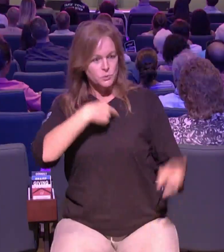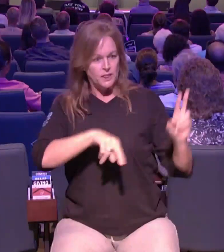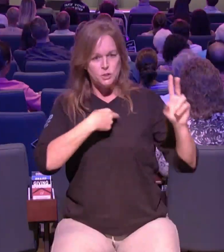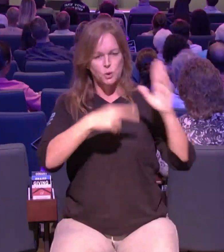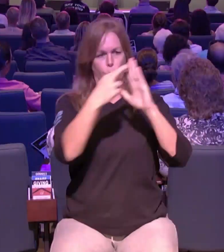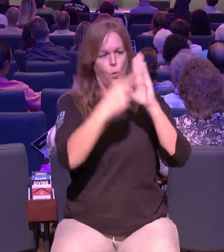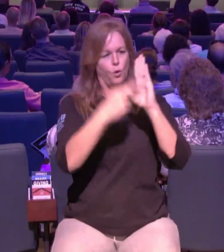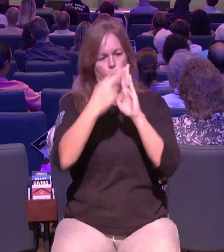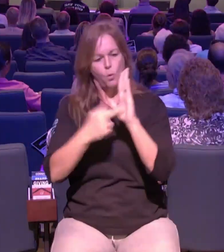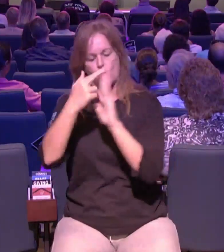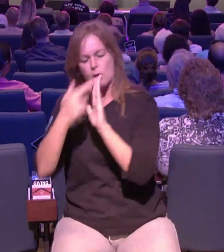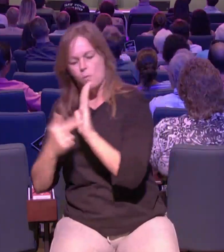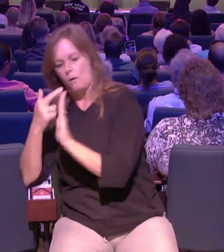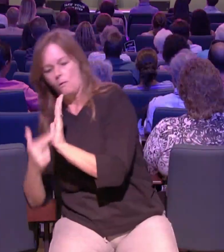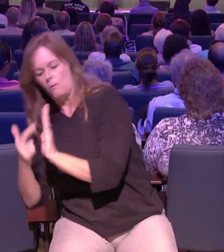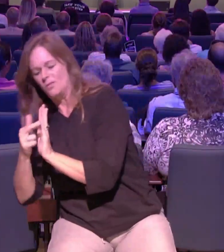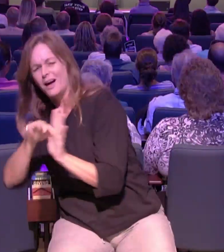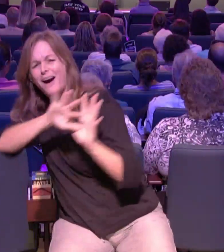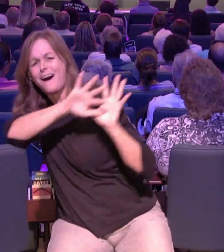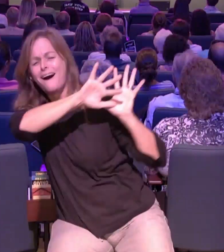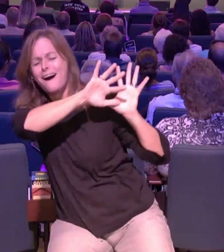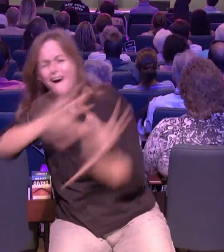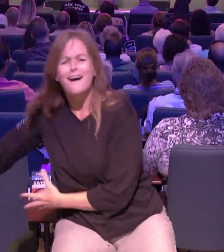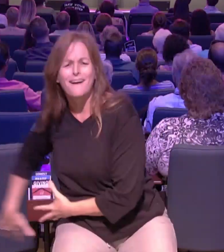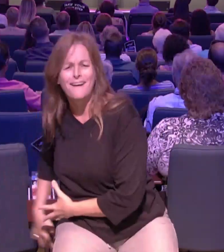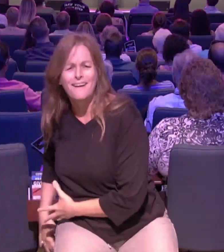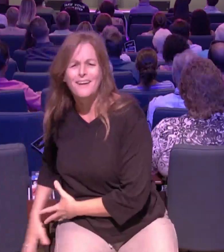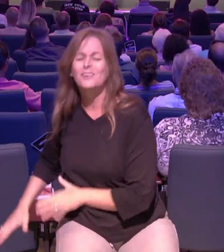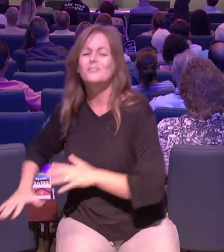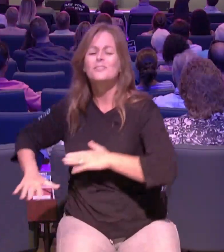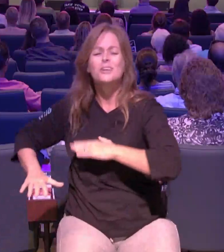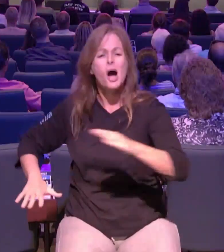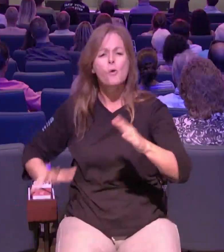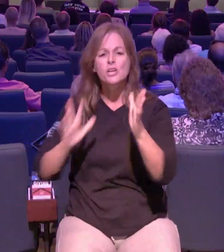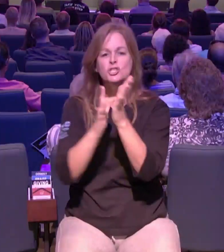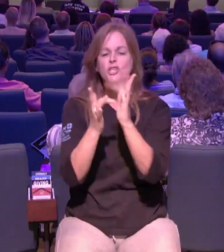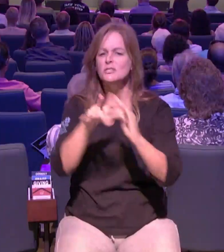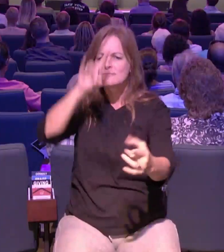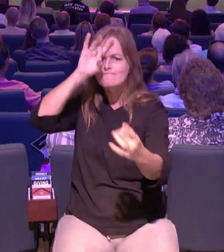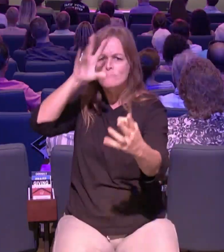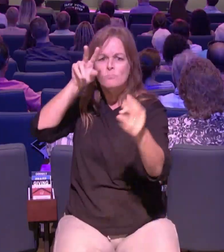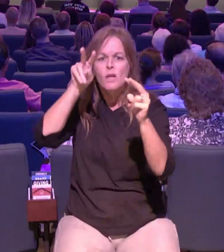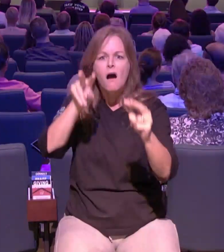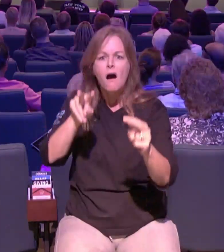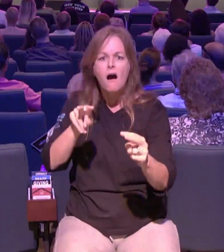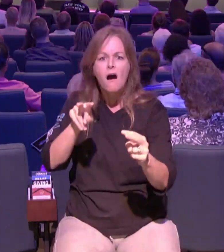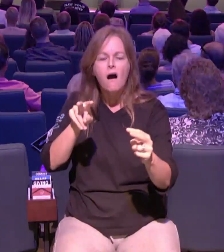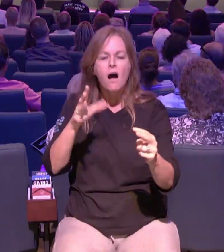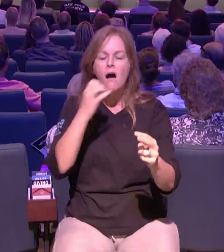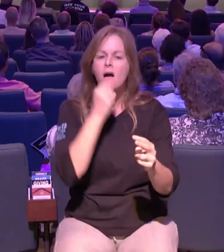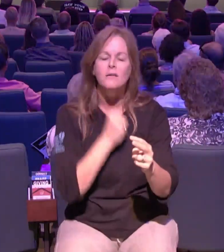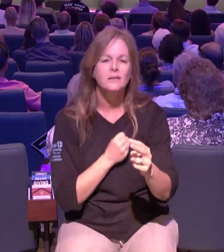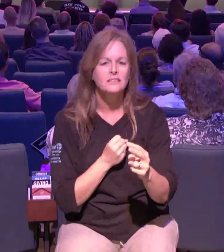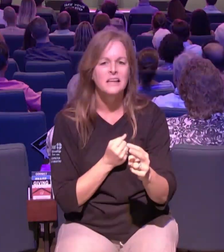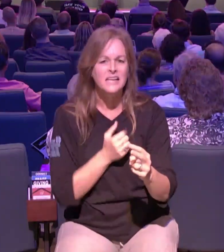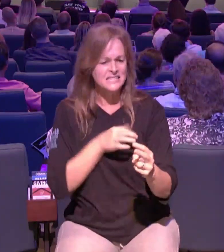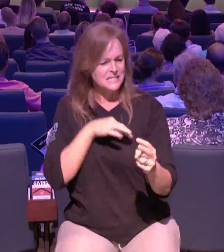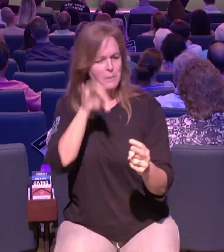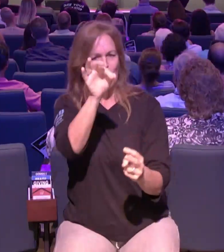there's nothing life given about that jesus could read their minds and he said he knew what they were thinking it says in verse he even said why are you thinking these things